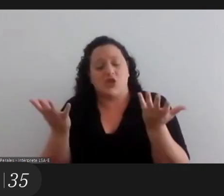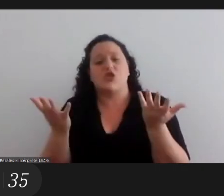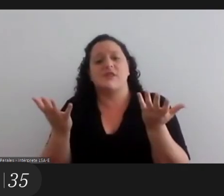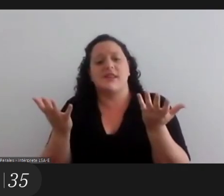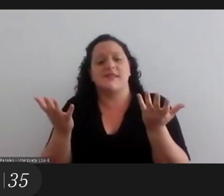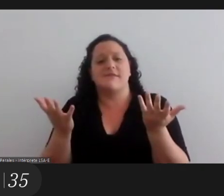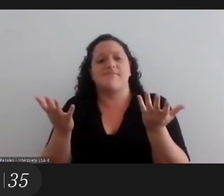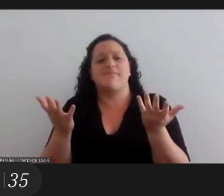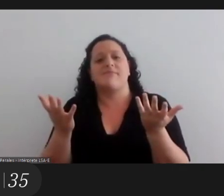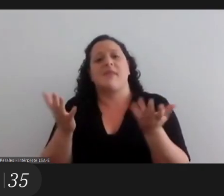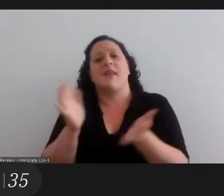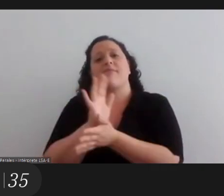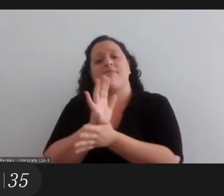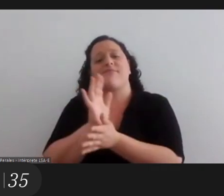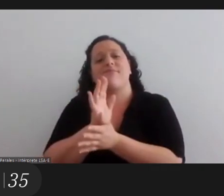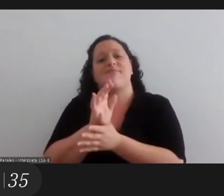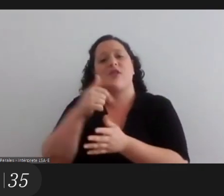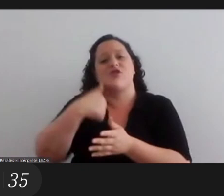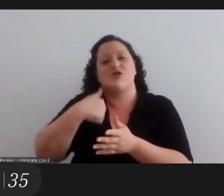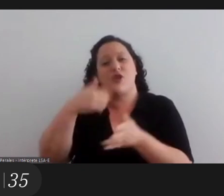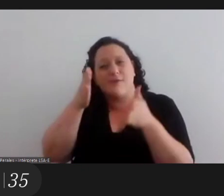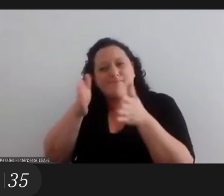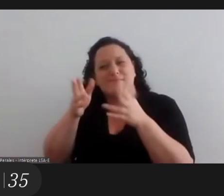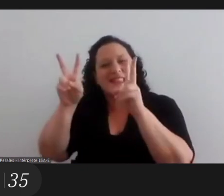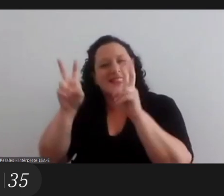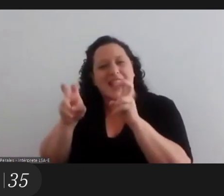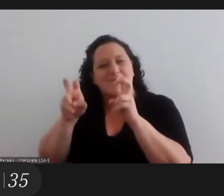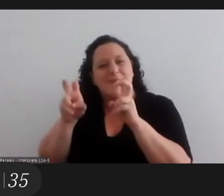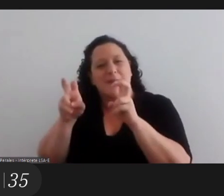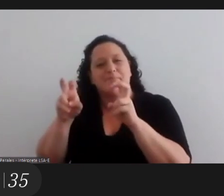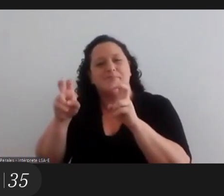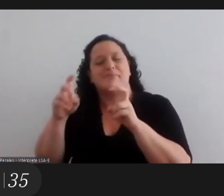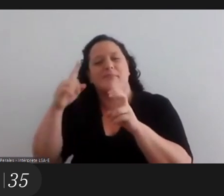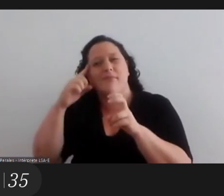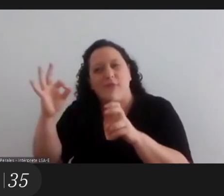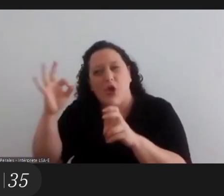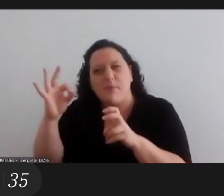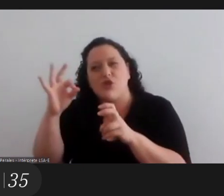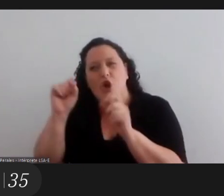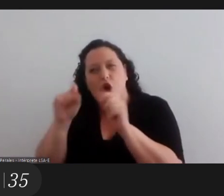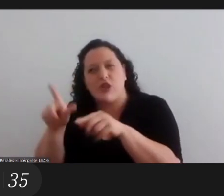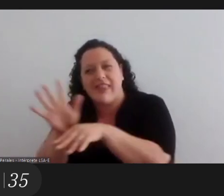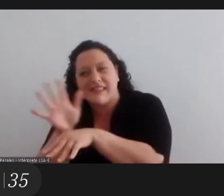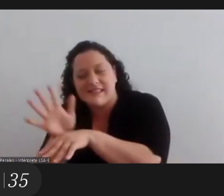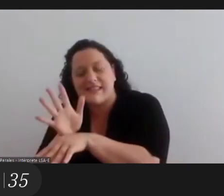that's why my participation focusing on critique precisely wants